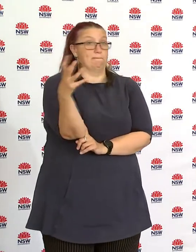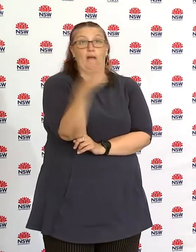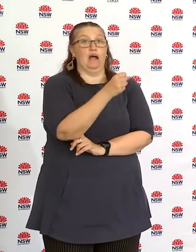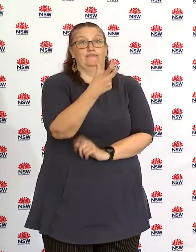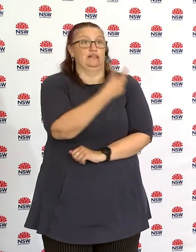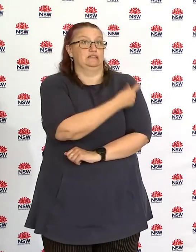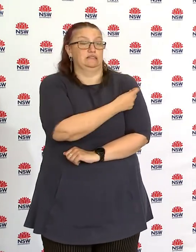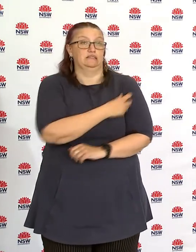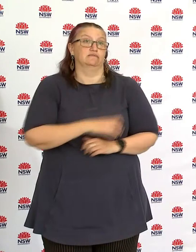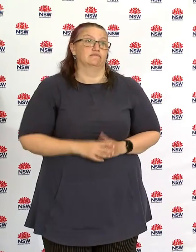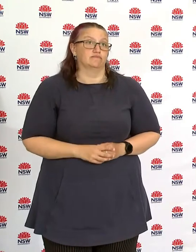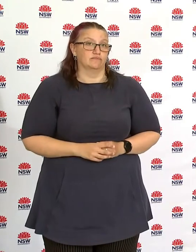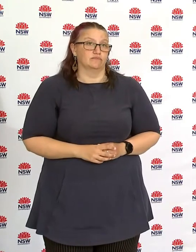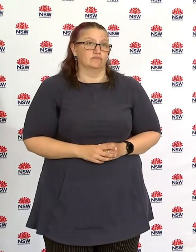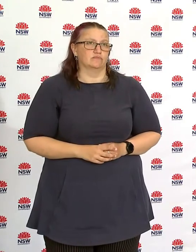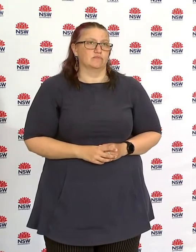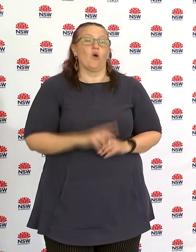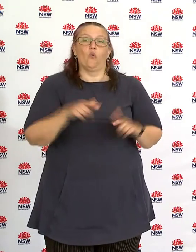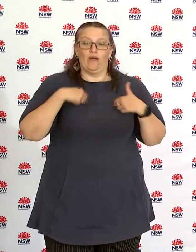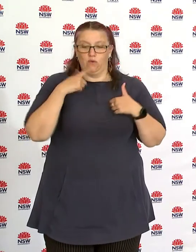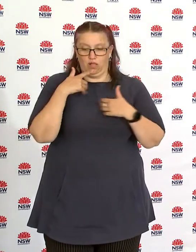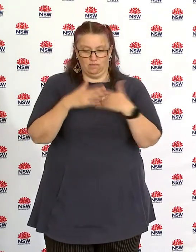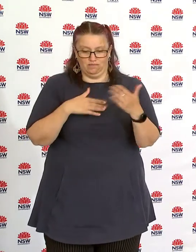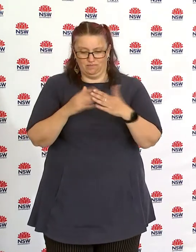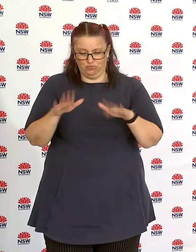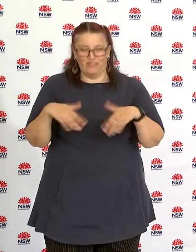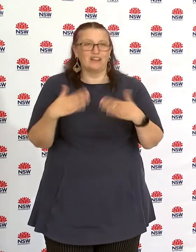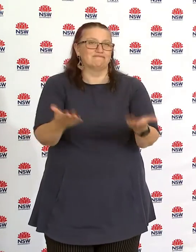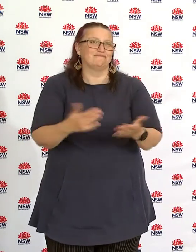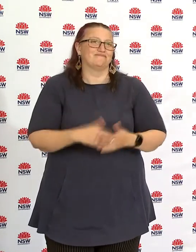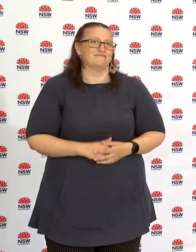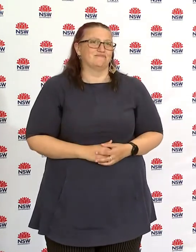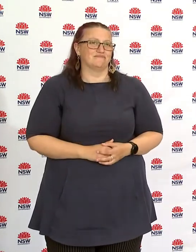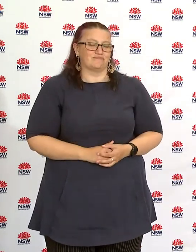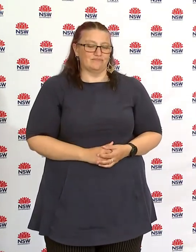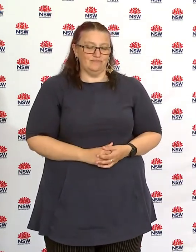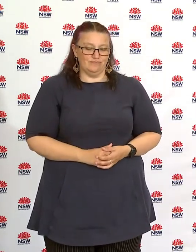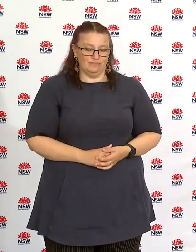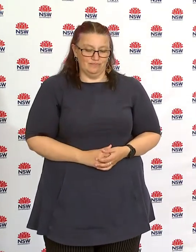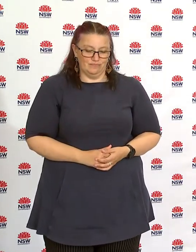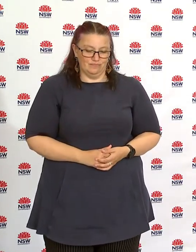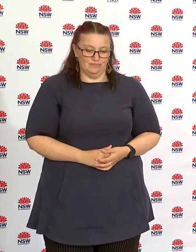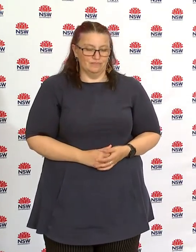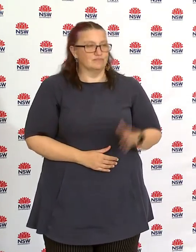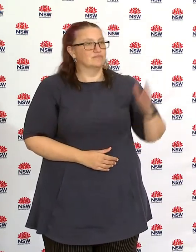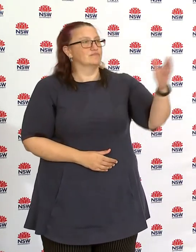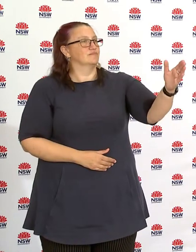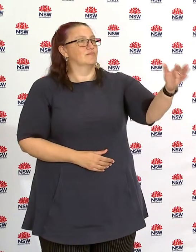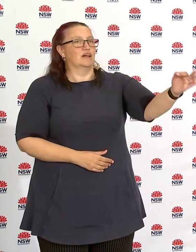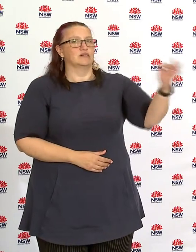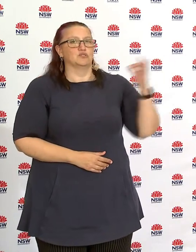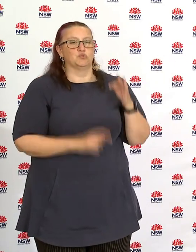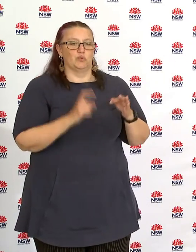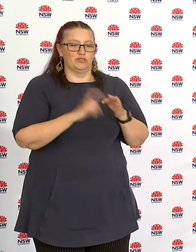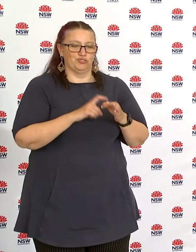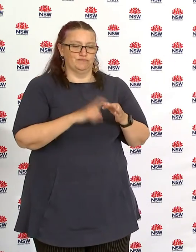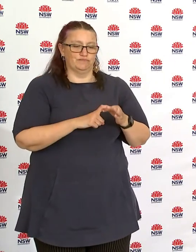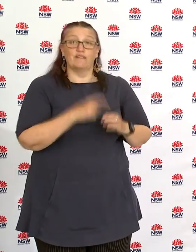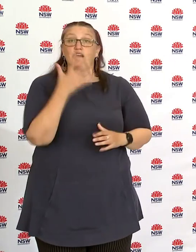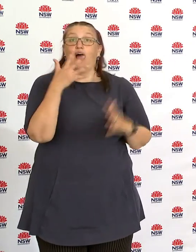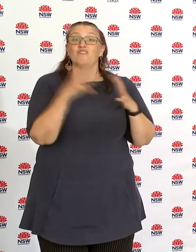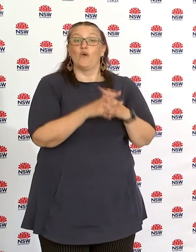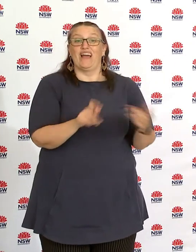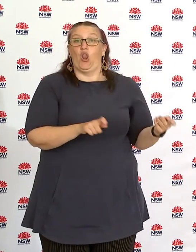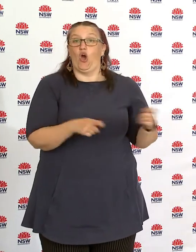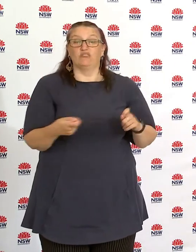that's why we're working hard to provide that in the next few weeks it's been five weeks now things are not going in the right direction